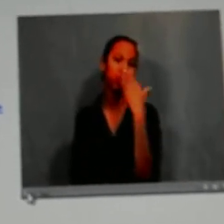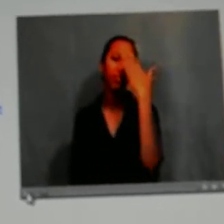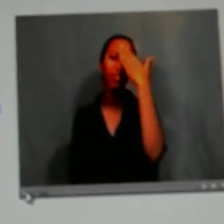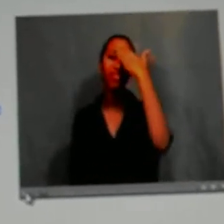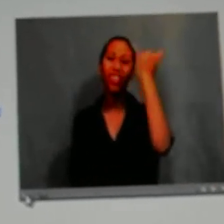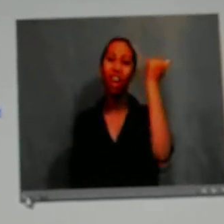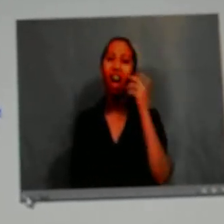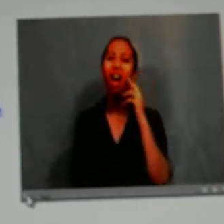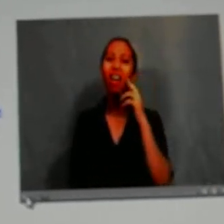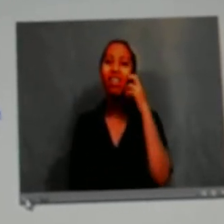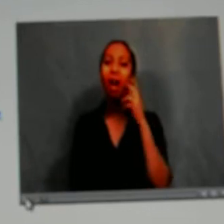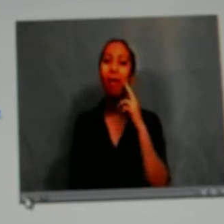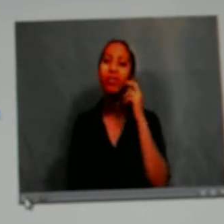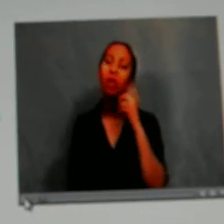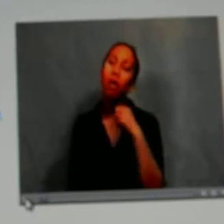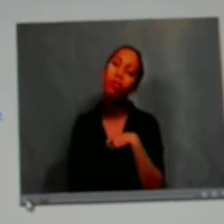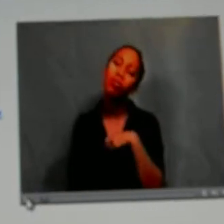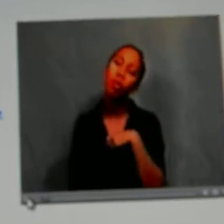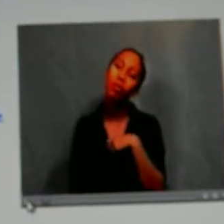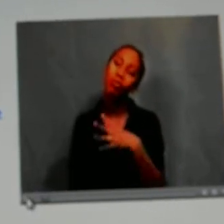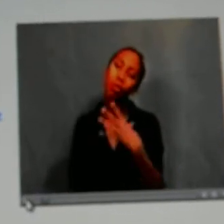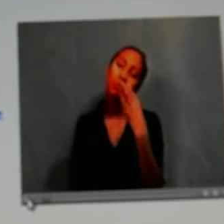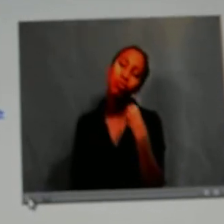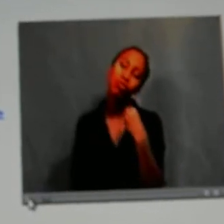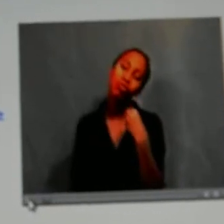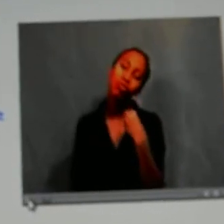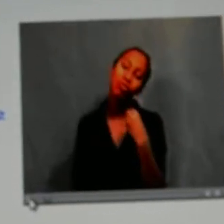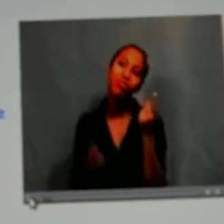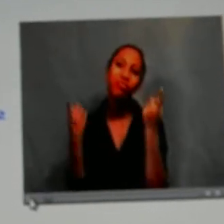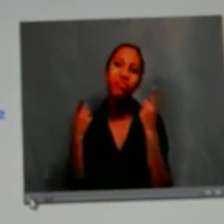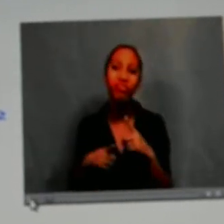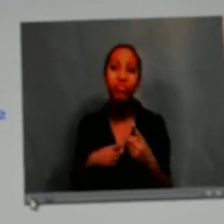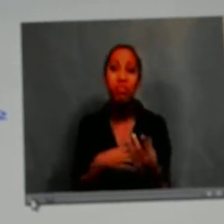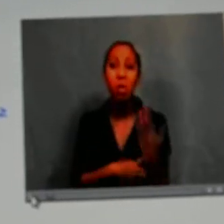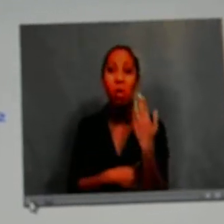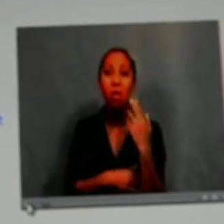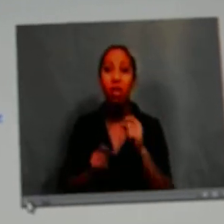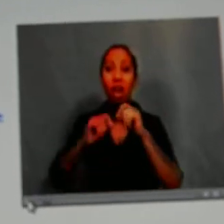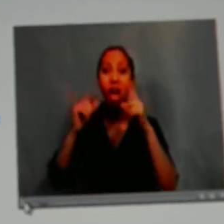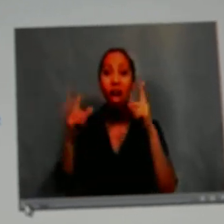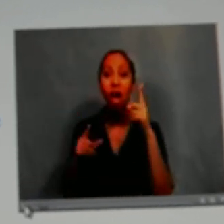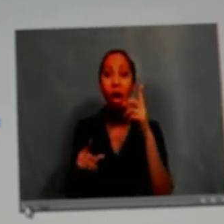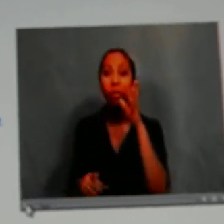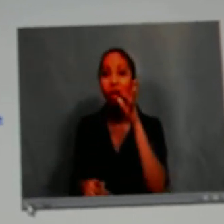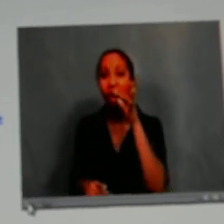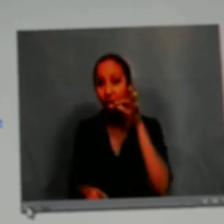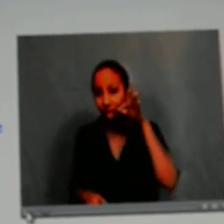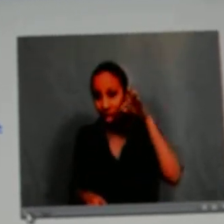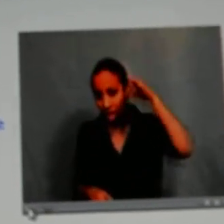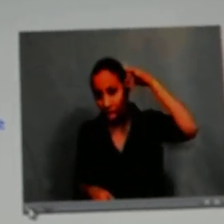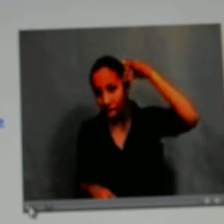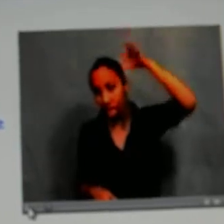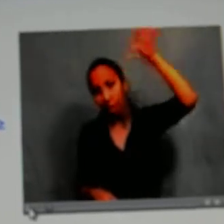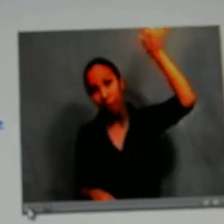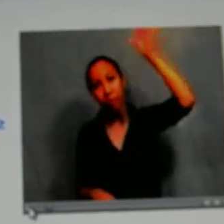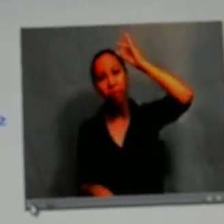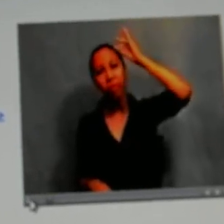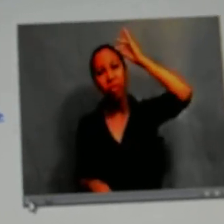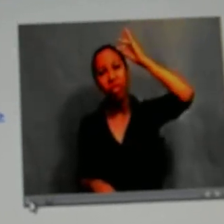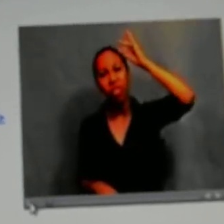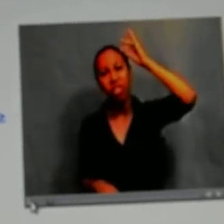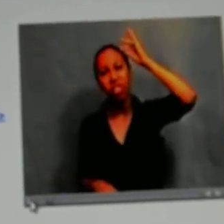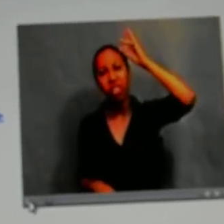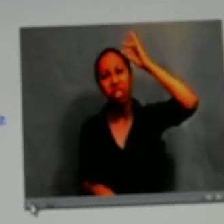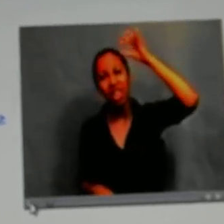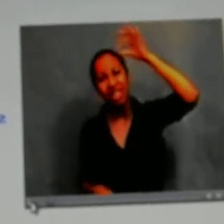Last night I went to sleep and I had forgotten to take my gum out of my mouth. So what happened is the next morning I woke up,